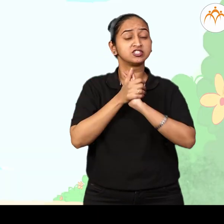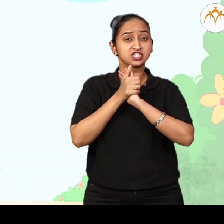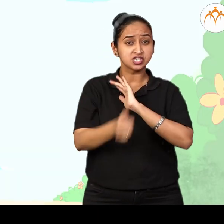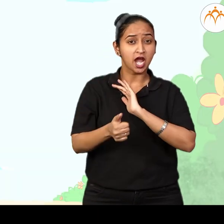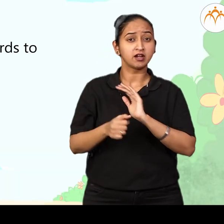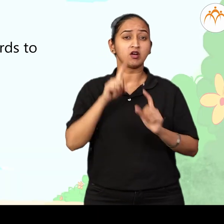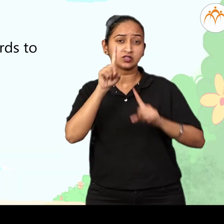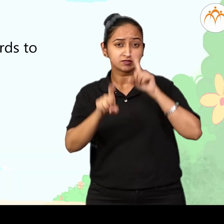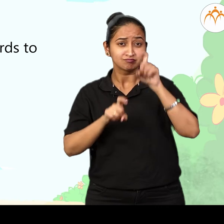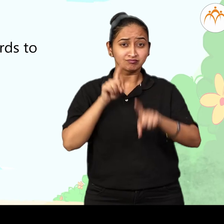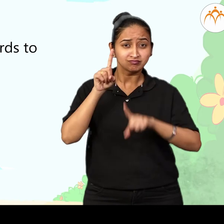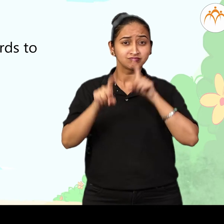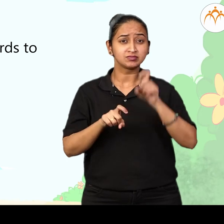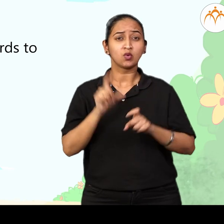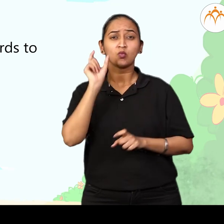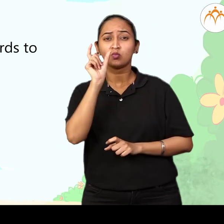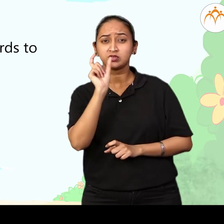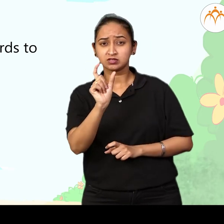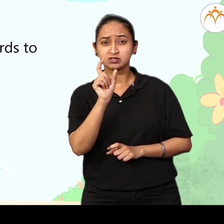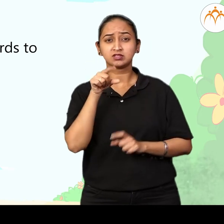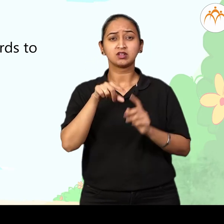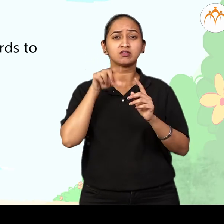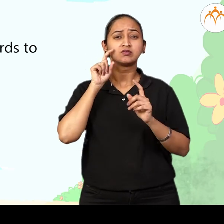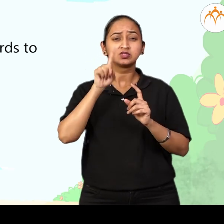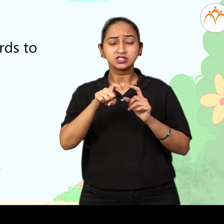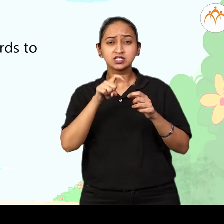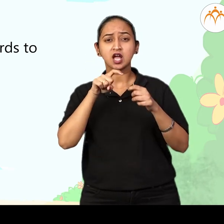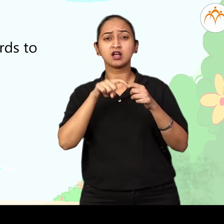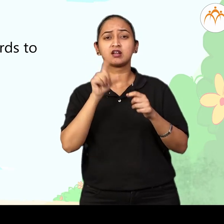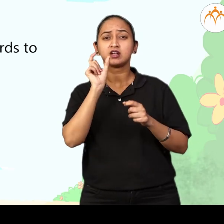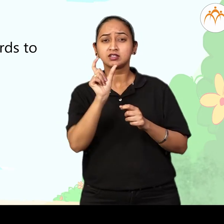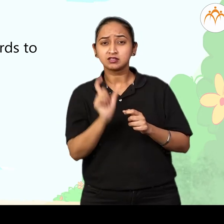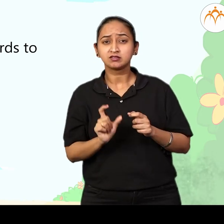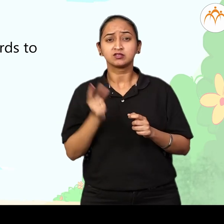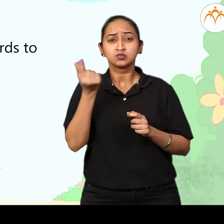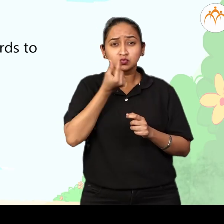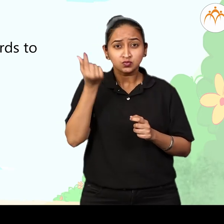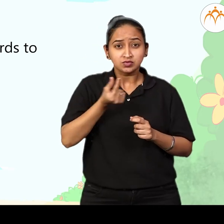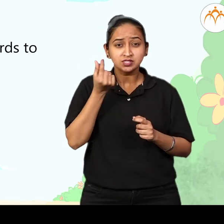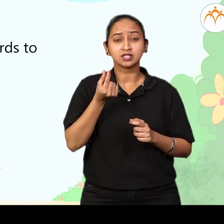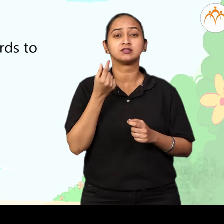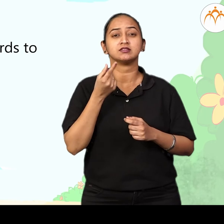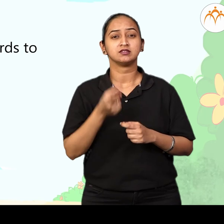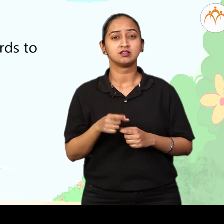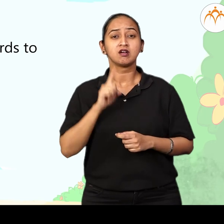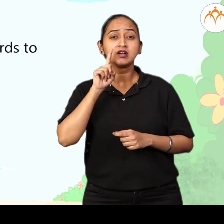We need to use the following words to construct a question. Who What